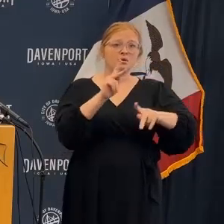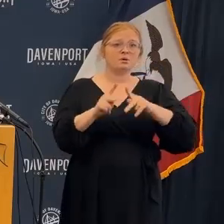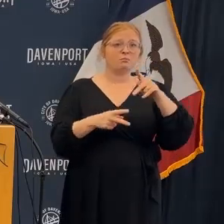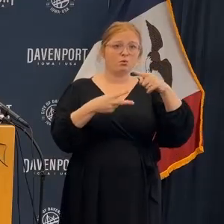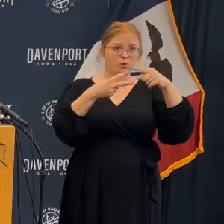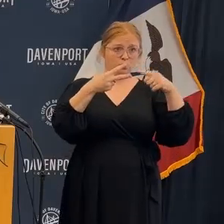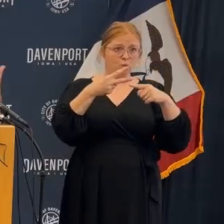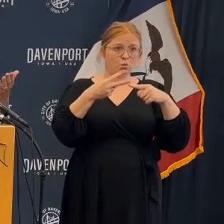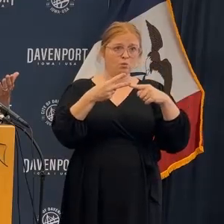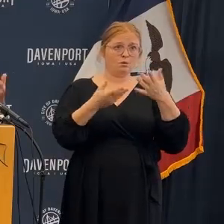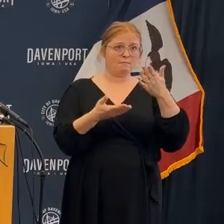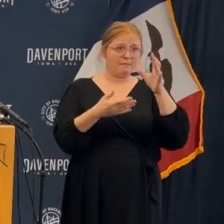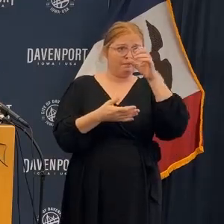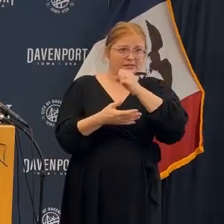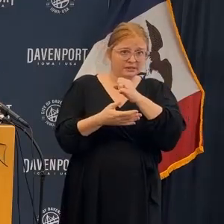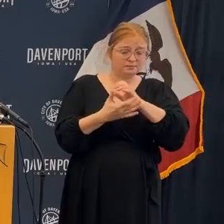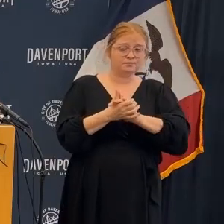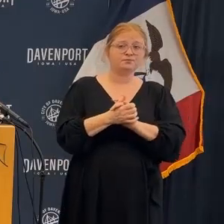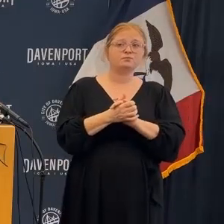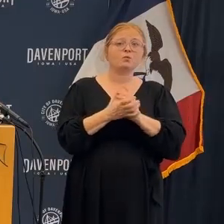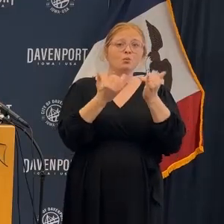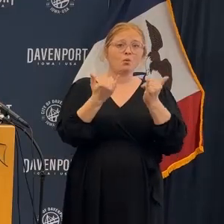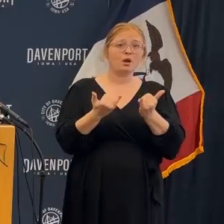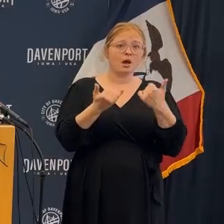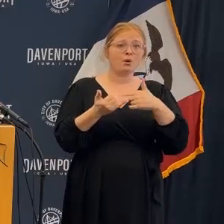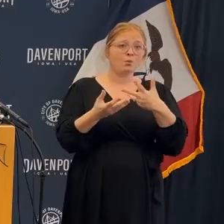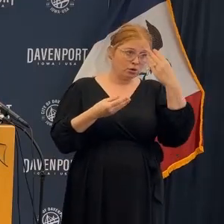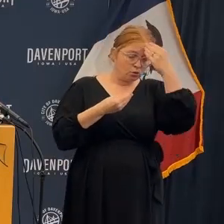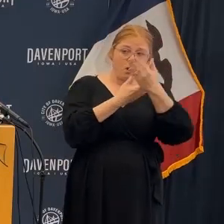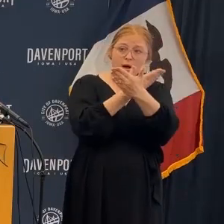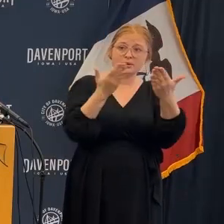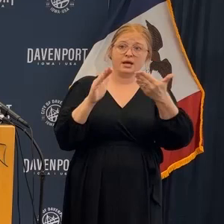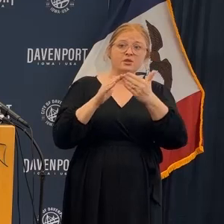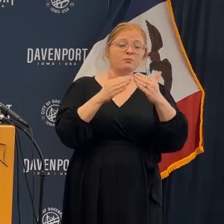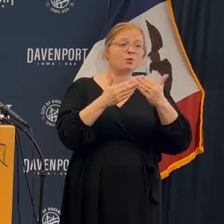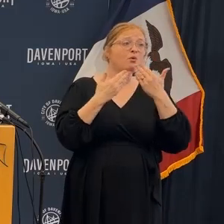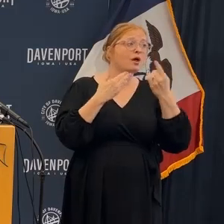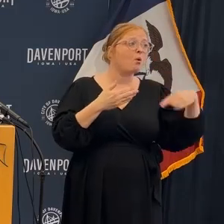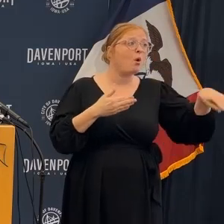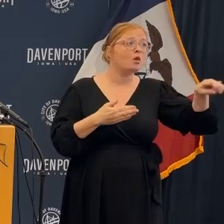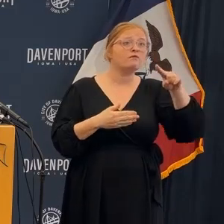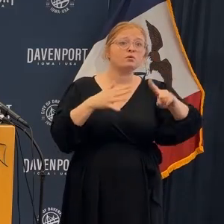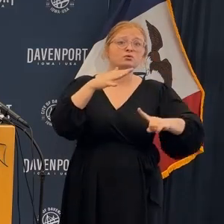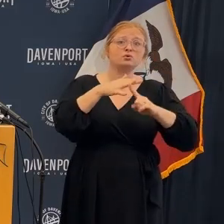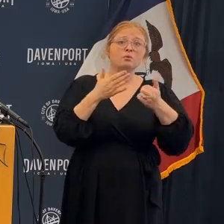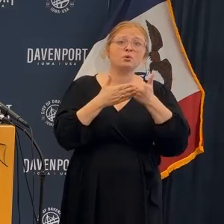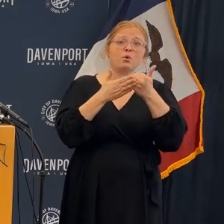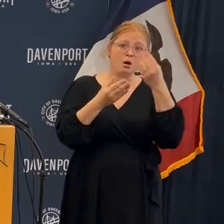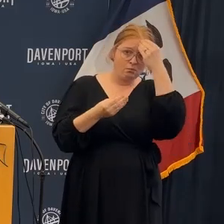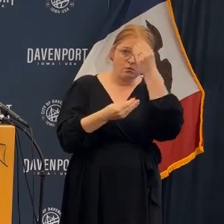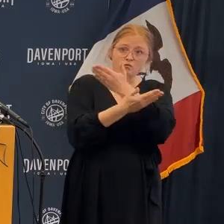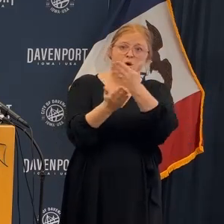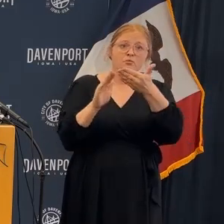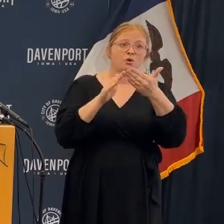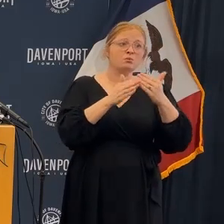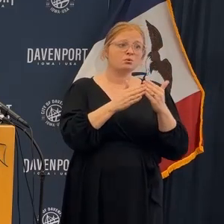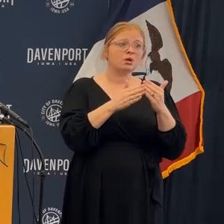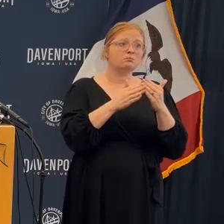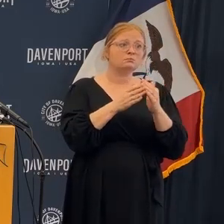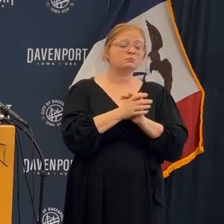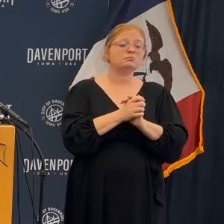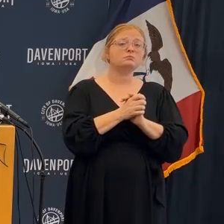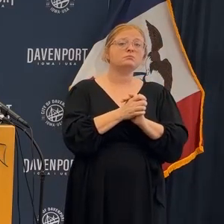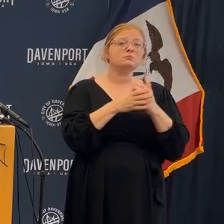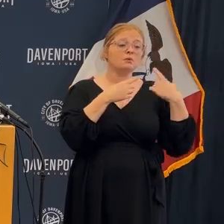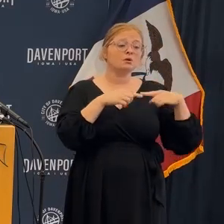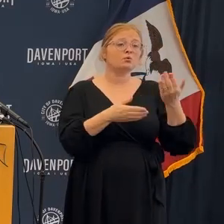We want to update today the community, and thank you for helping with that, on the efforts that have been taken over